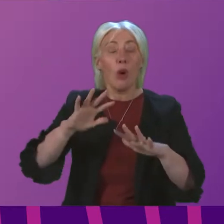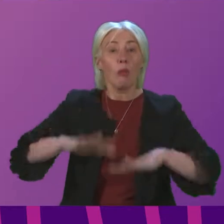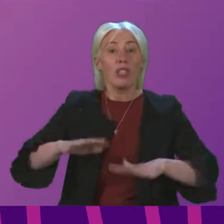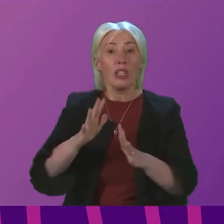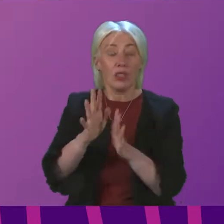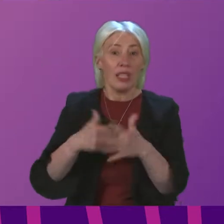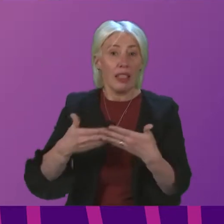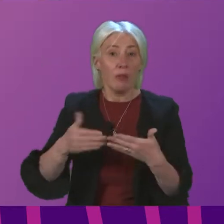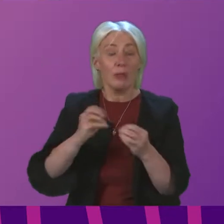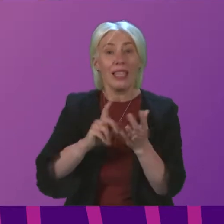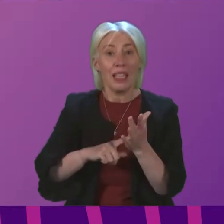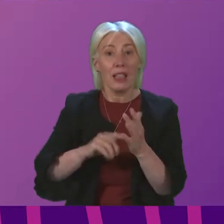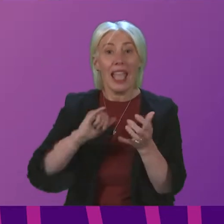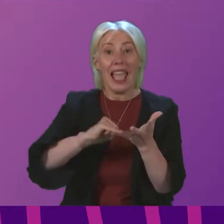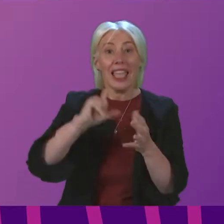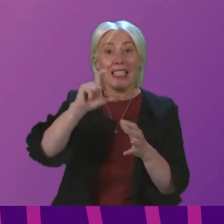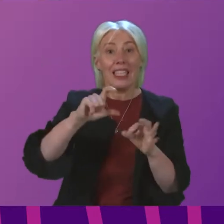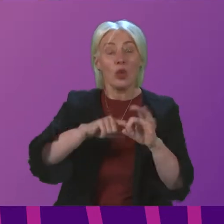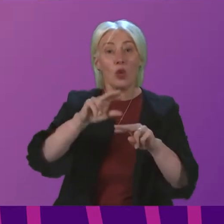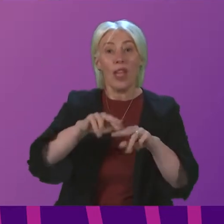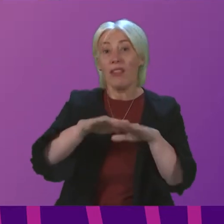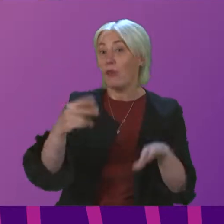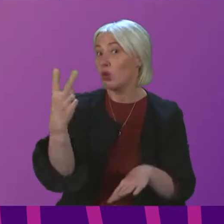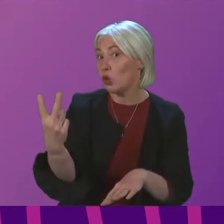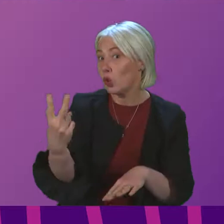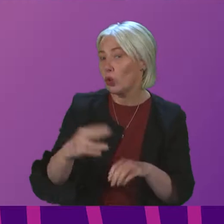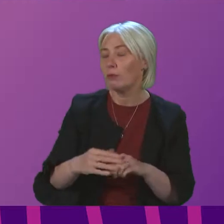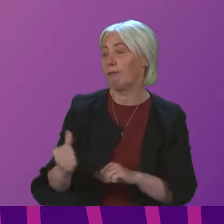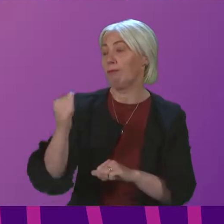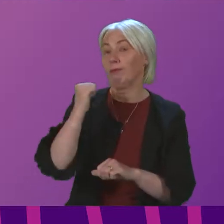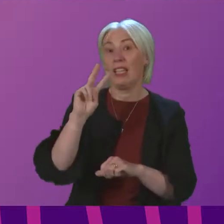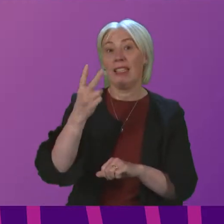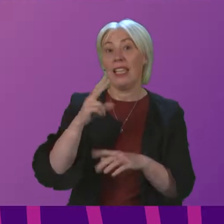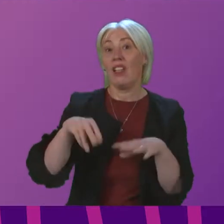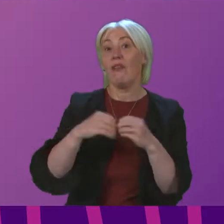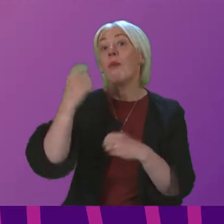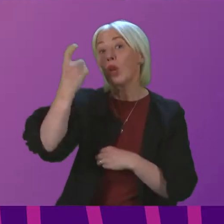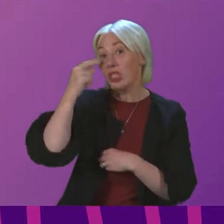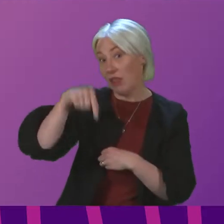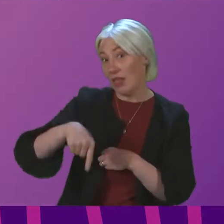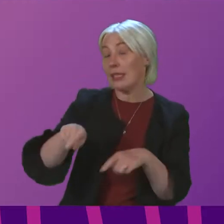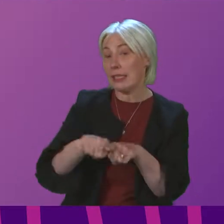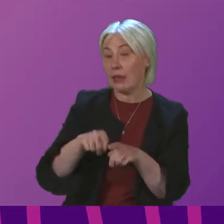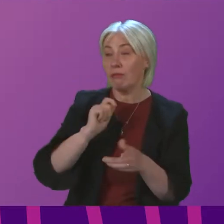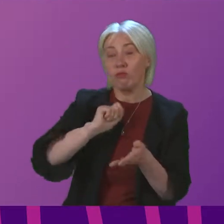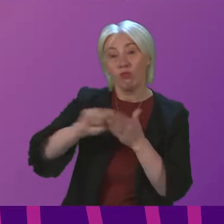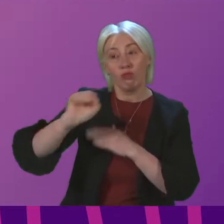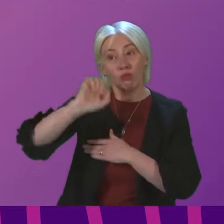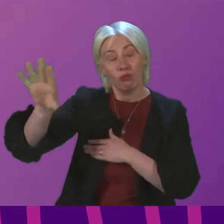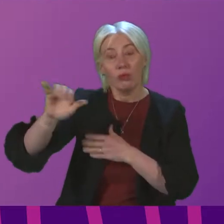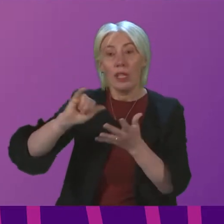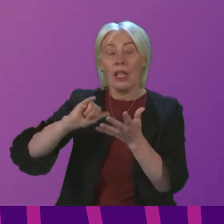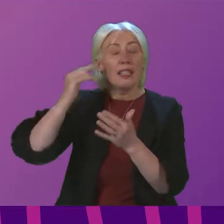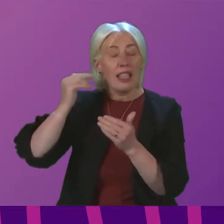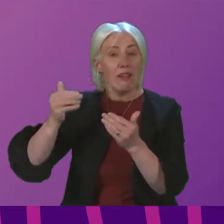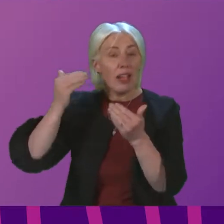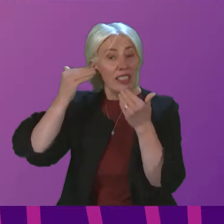SCQF Level 2. Again, we last considered this on the 2nd of February, when we agreed to write to the Scottish Government, the SQA,